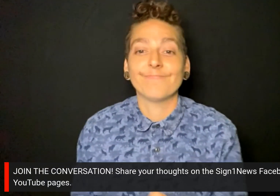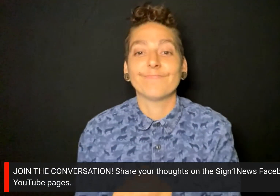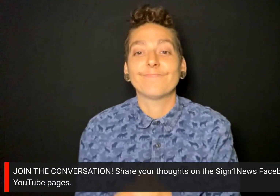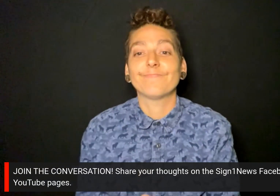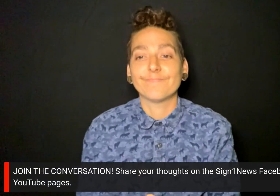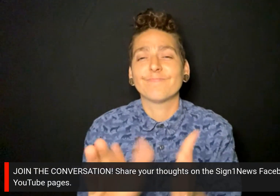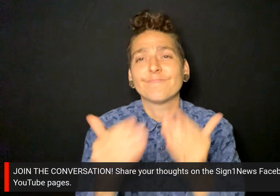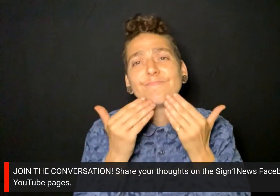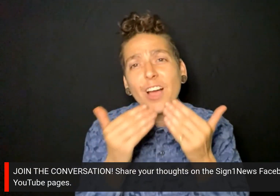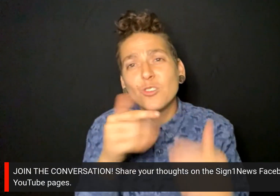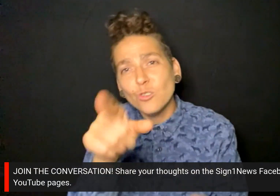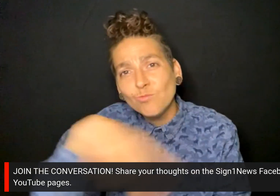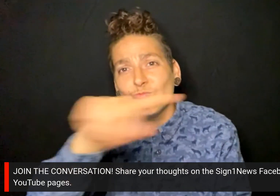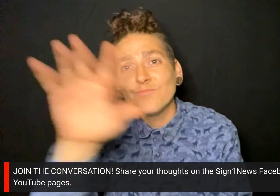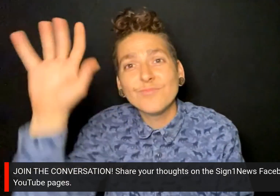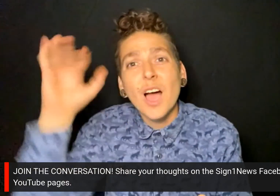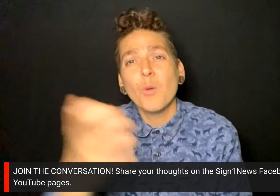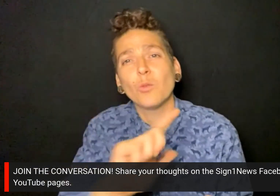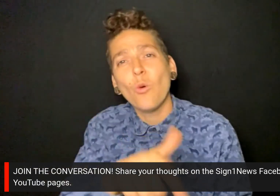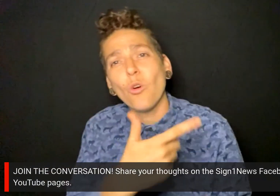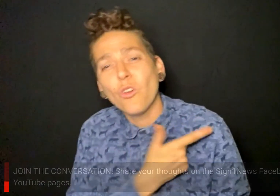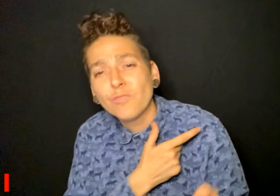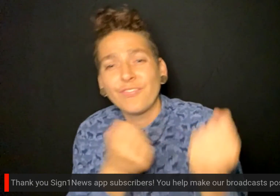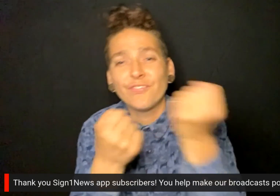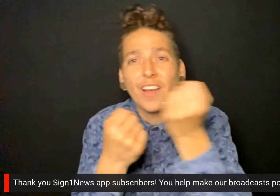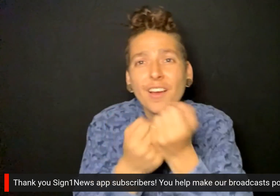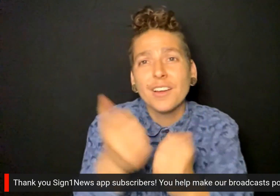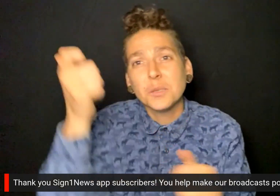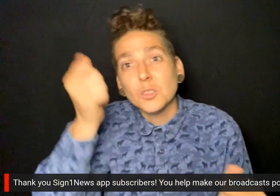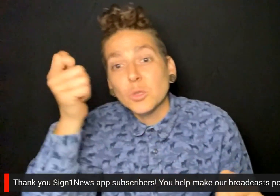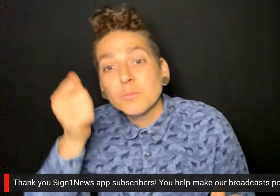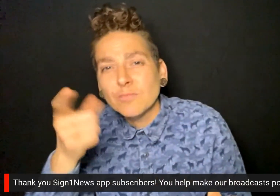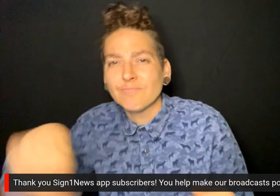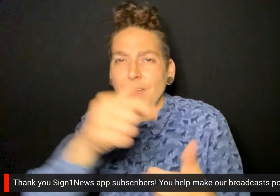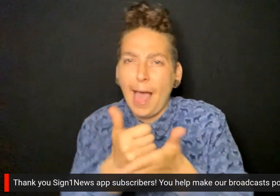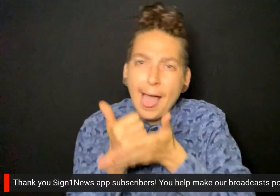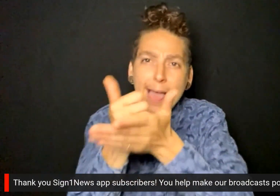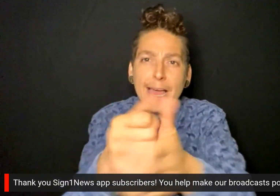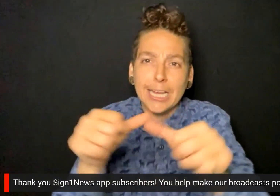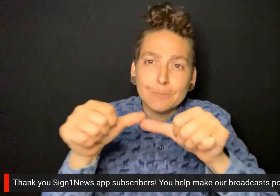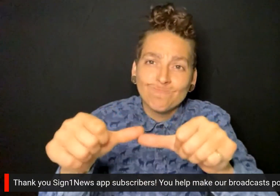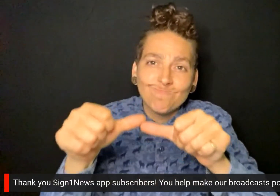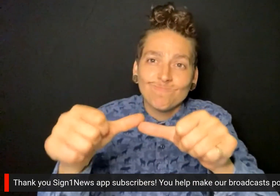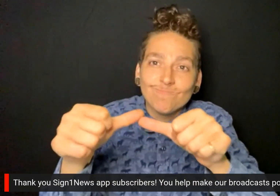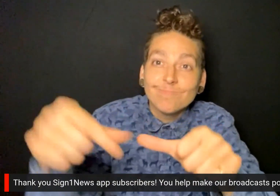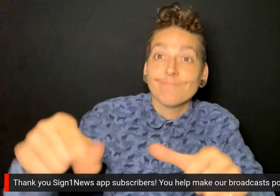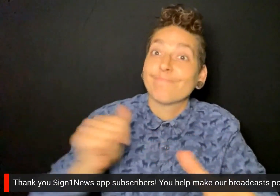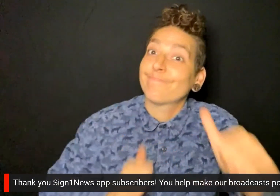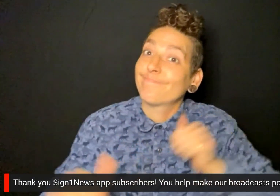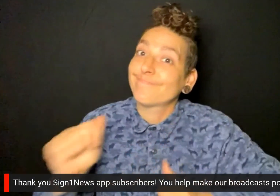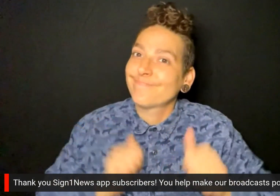A big thank you to our Sign1 News app subscribers. You helped make this broadcast happen.